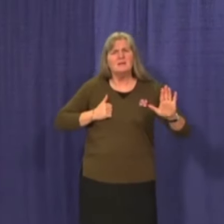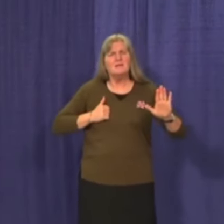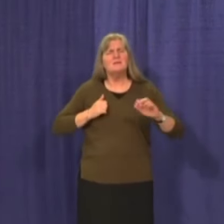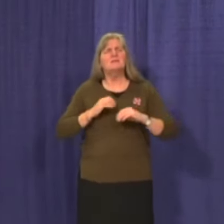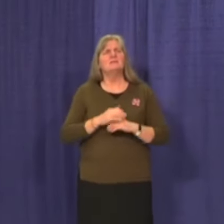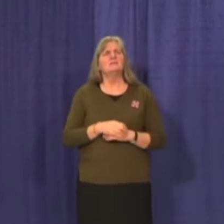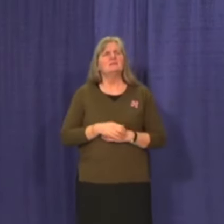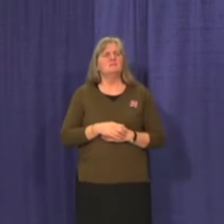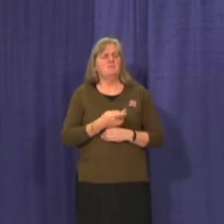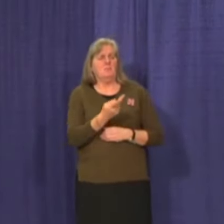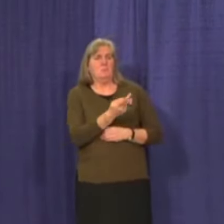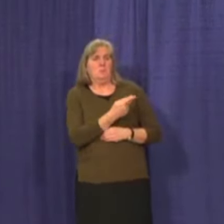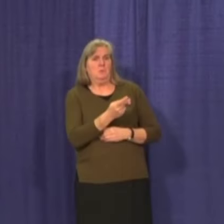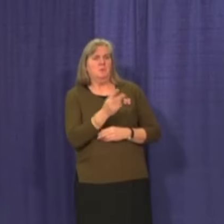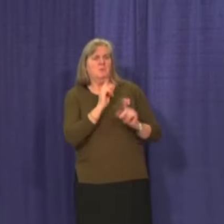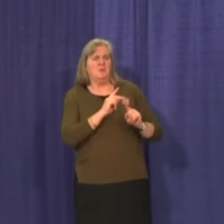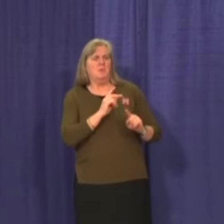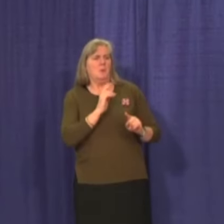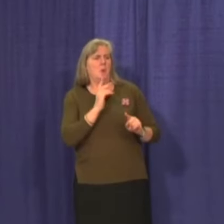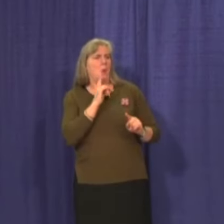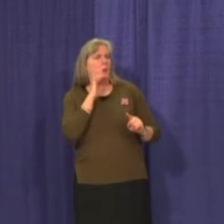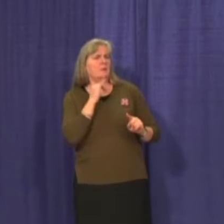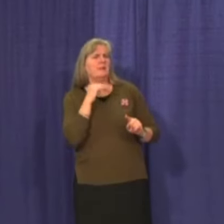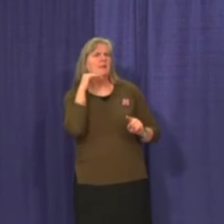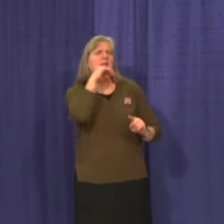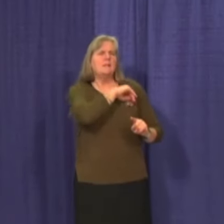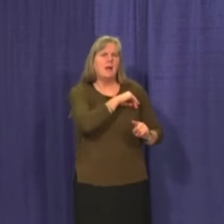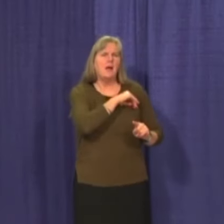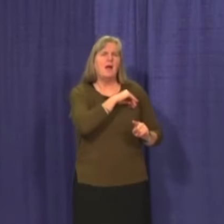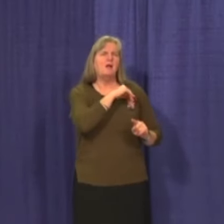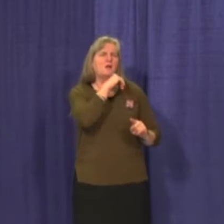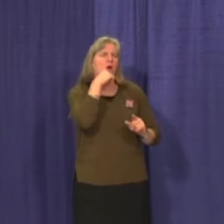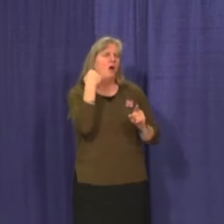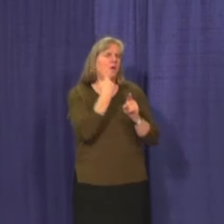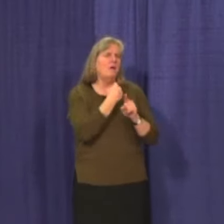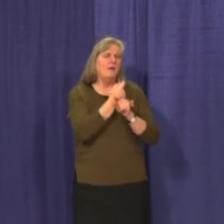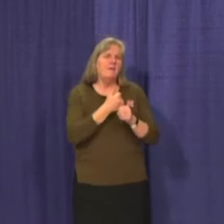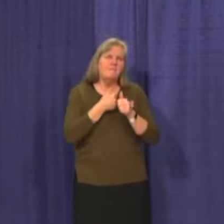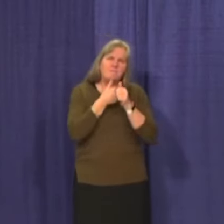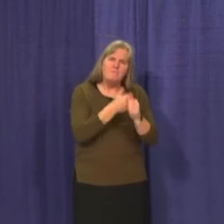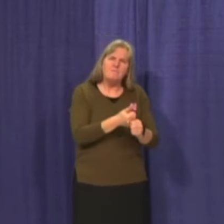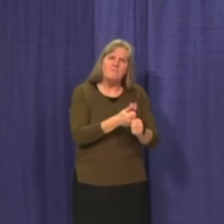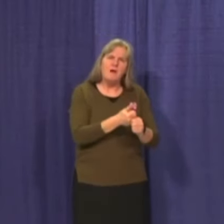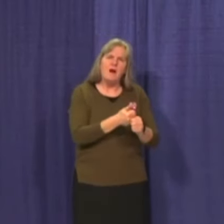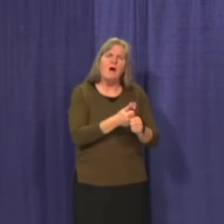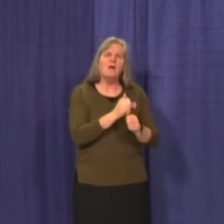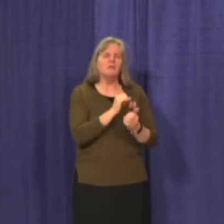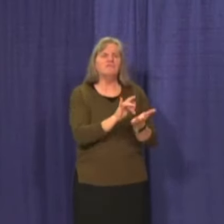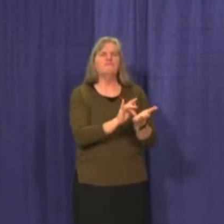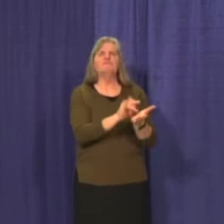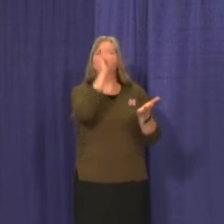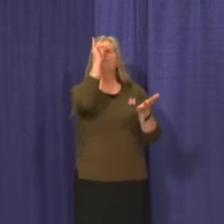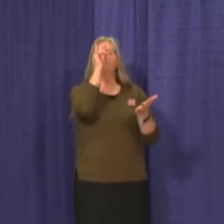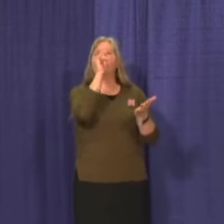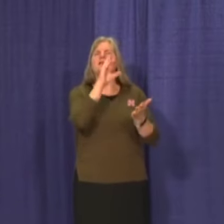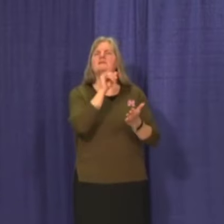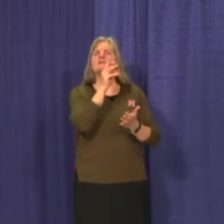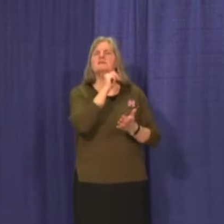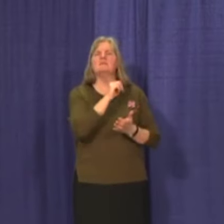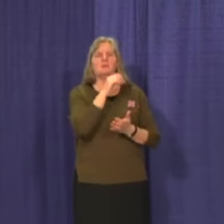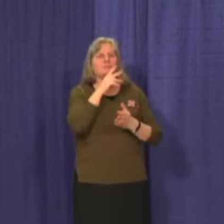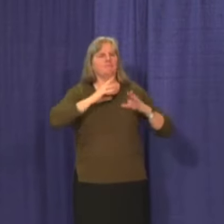allege these individuals were deceptive and violated emergency measures for their own advantage which is completely